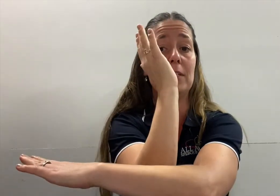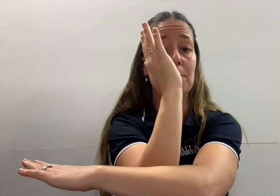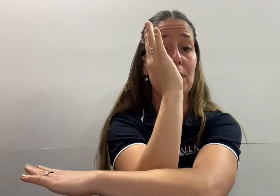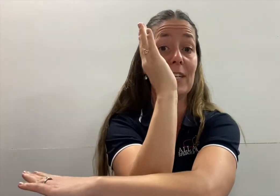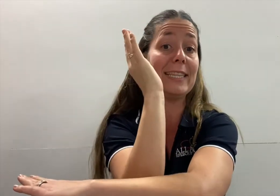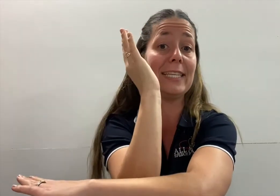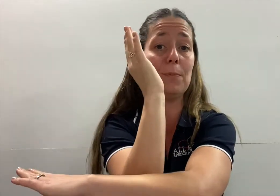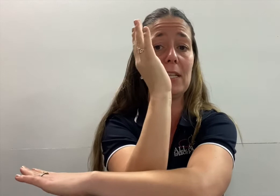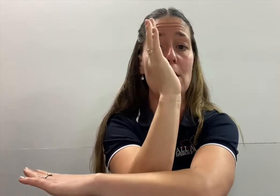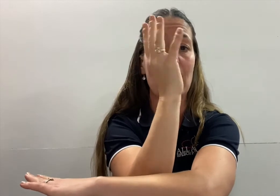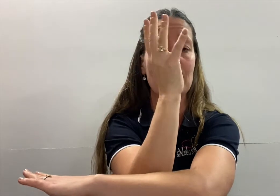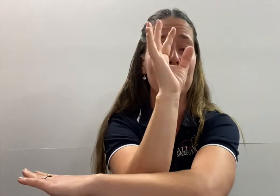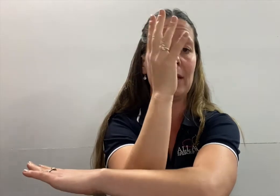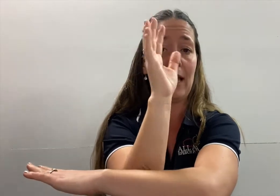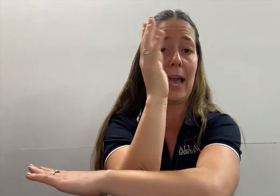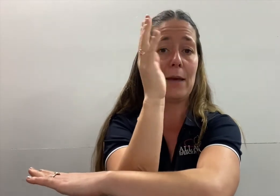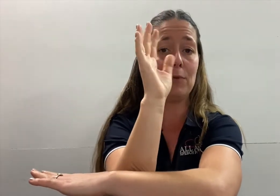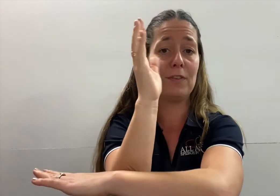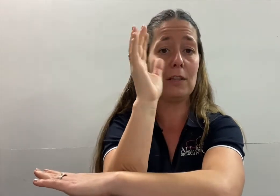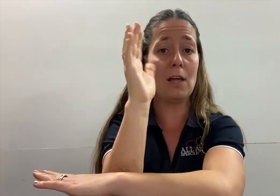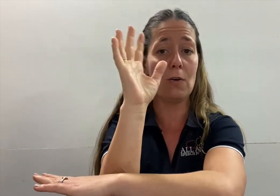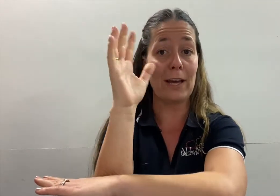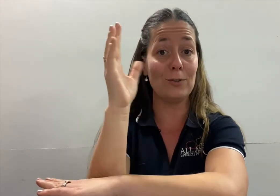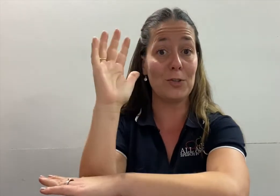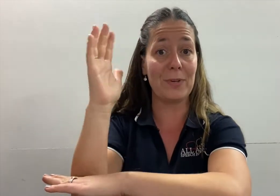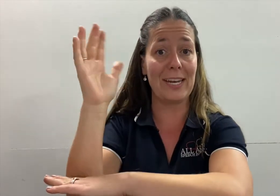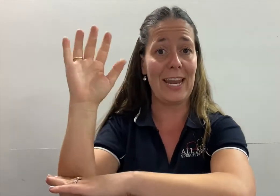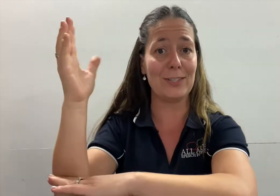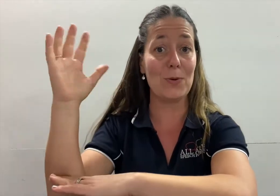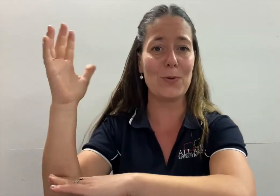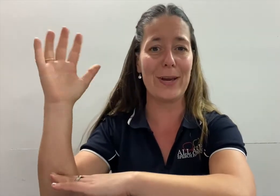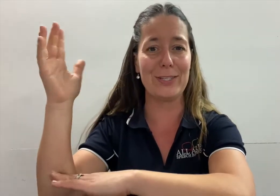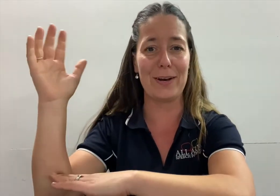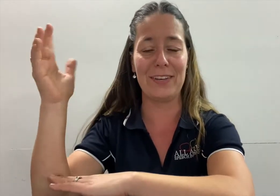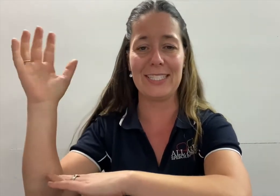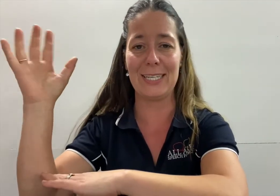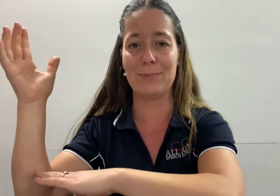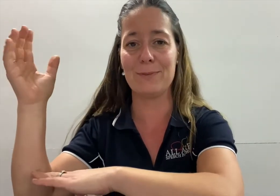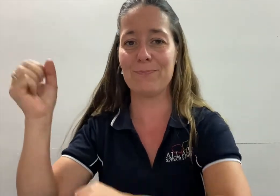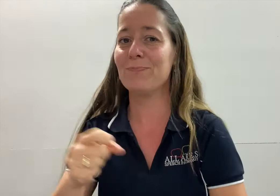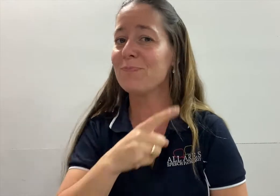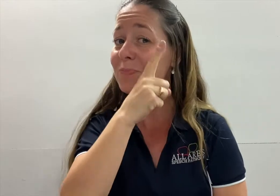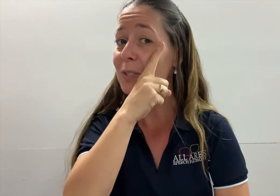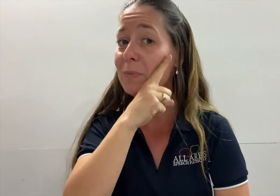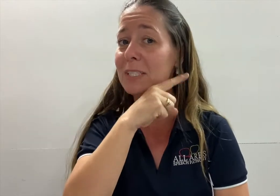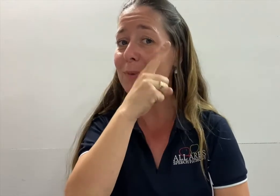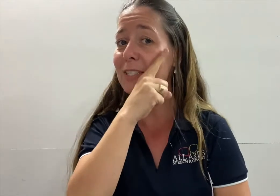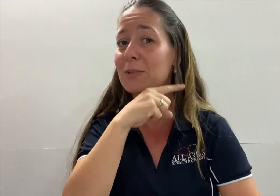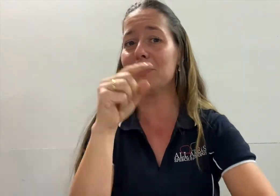to move it a little bit lower and move it along our non-dominant hand all the way to our fingertips. So Miss MacDonald